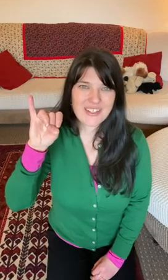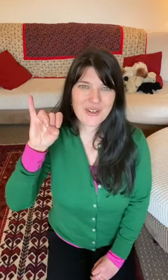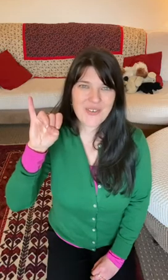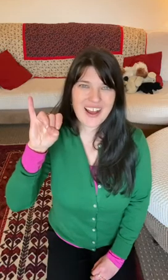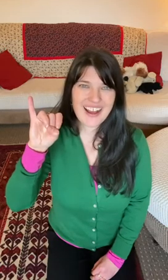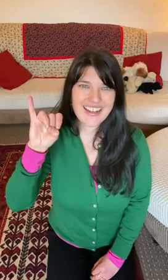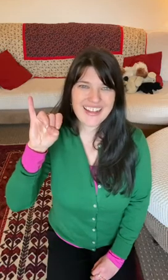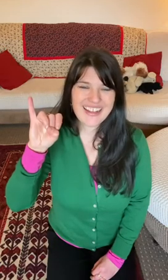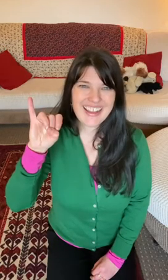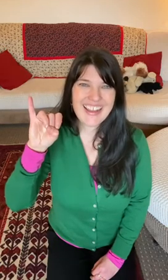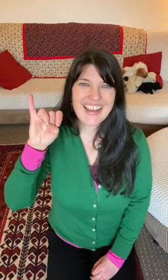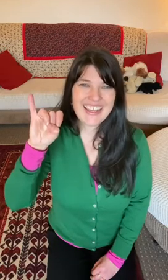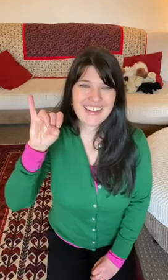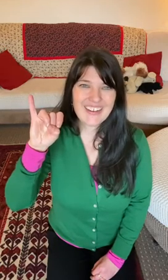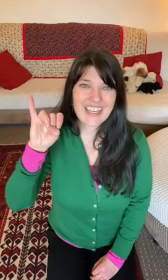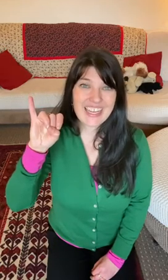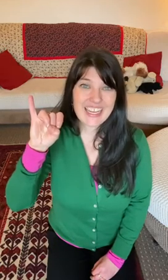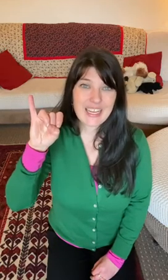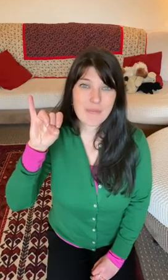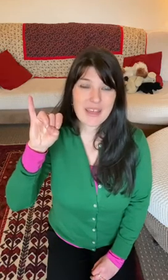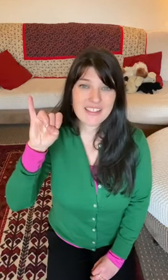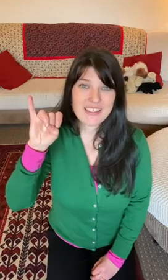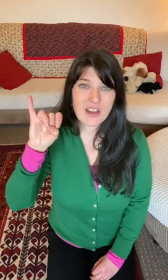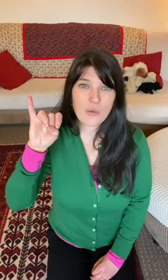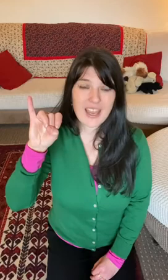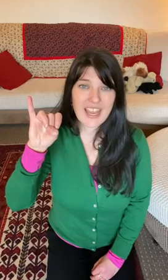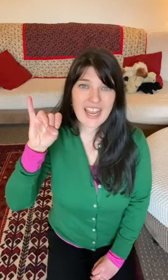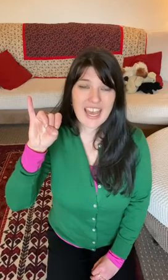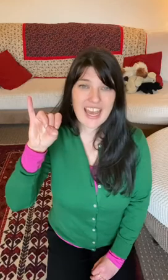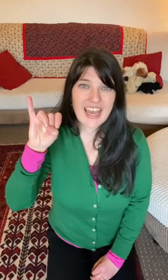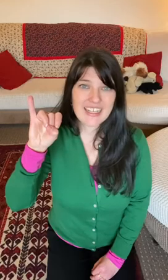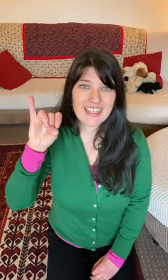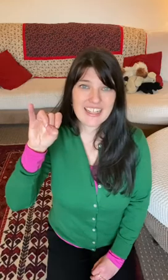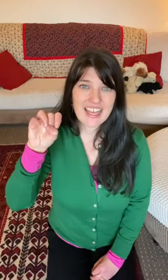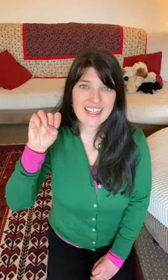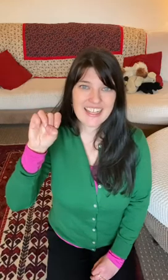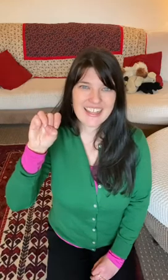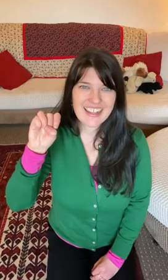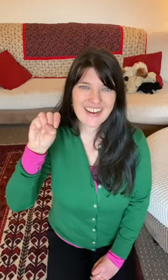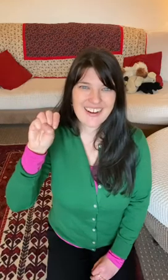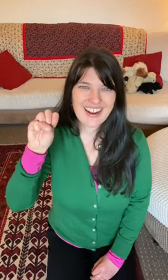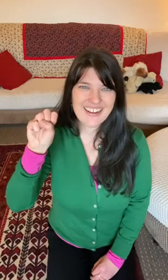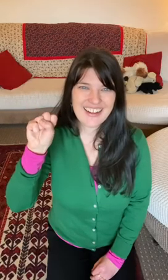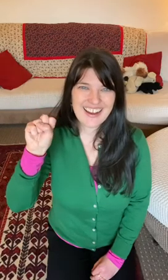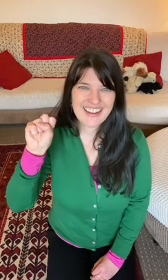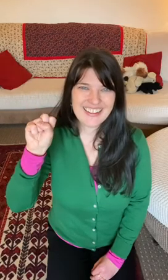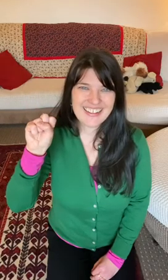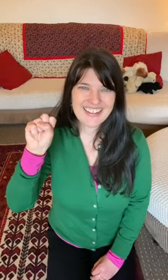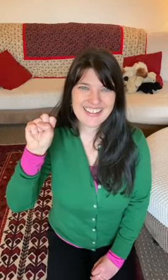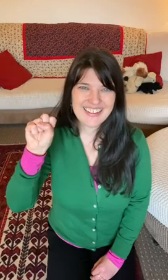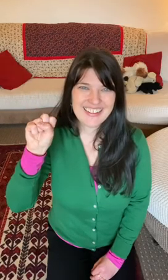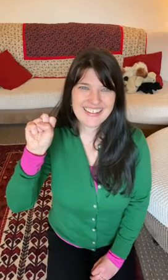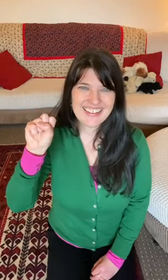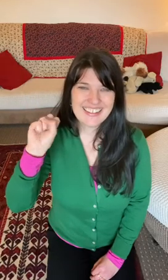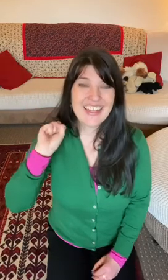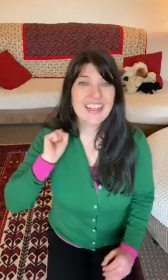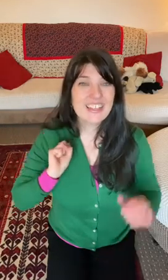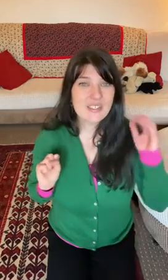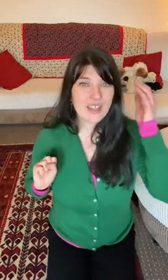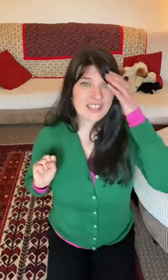run. He melts away and then there are none. So that's all